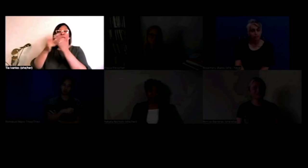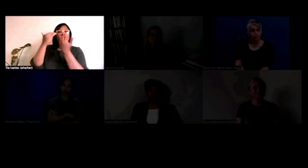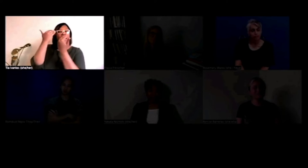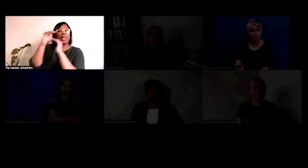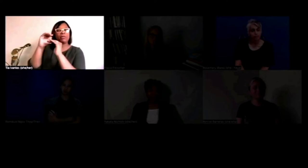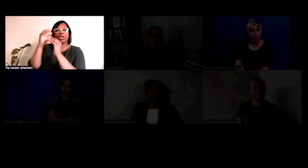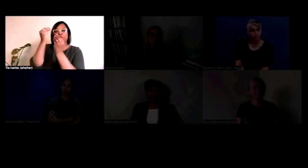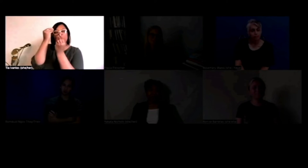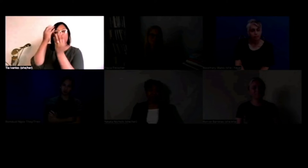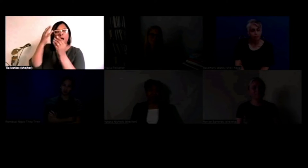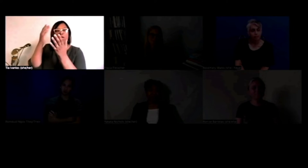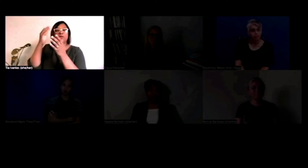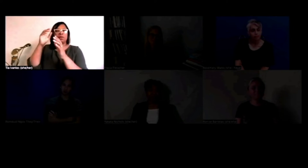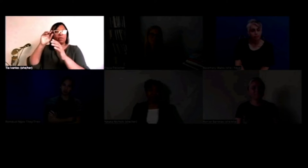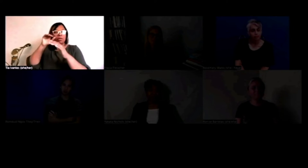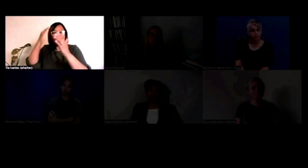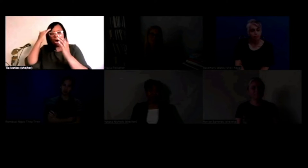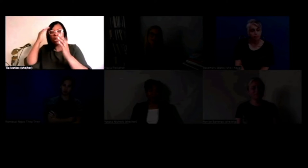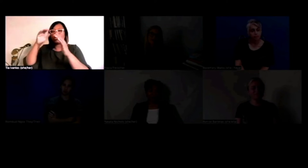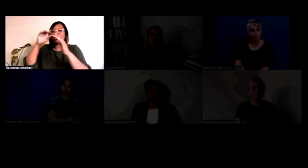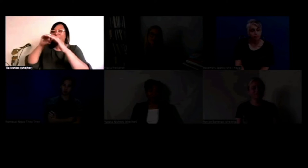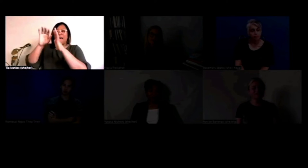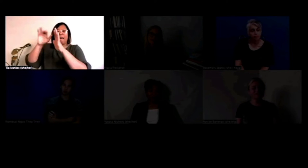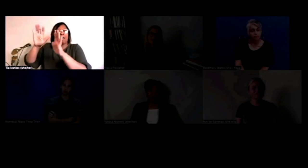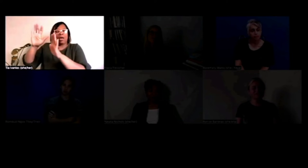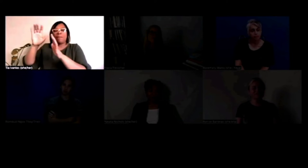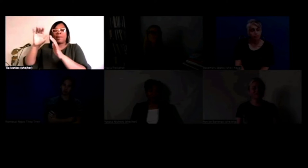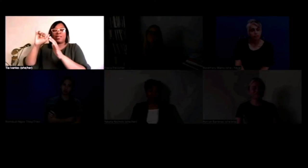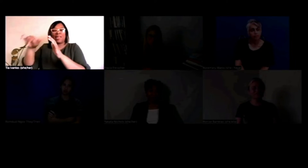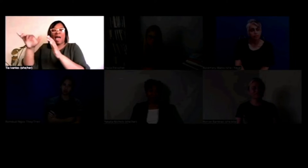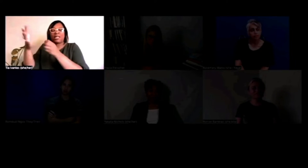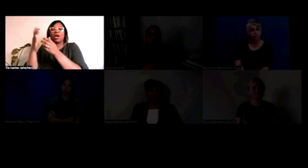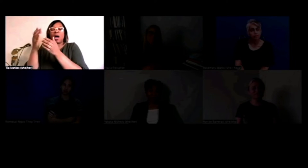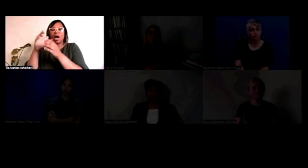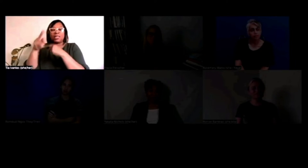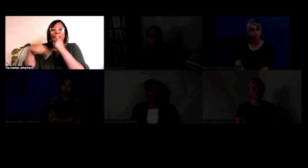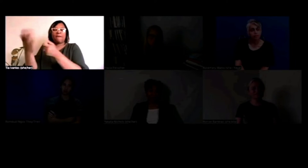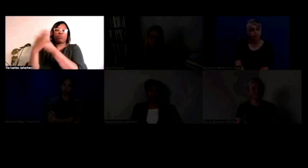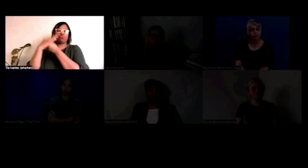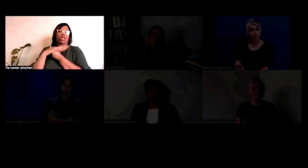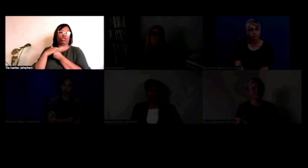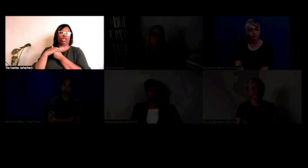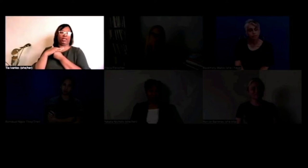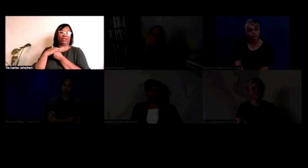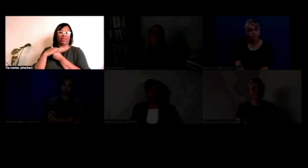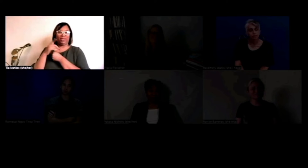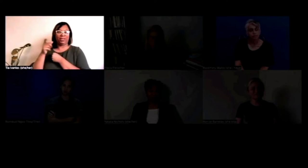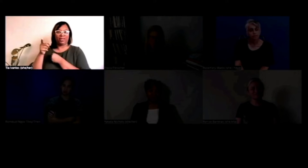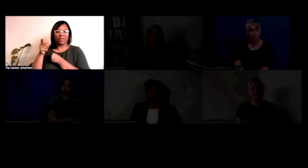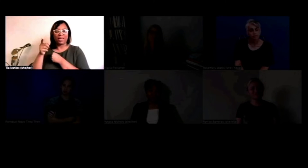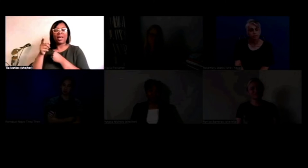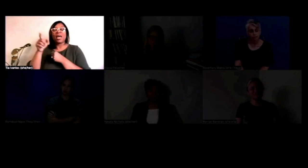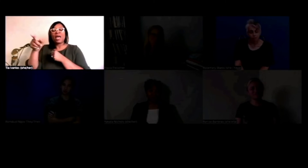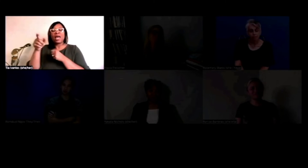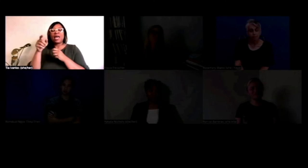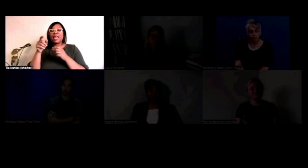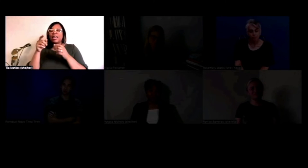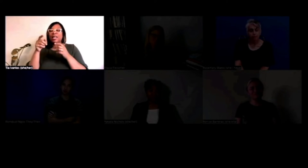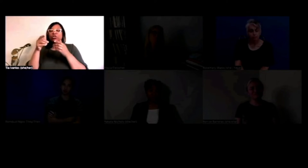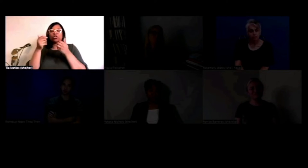the beliefs of what white communities or larger societies is saying about different BIPOC communities. Because that's just in a form of